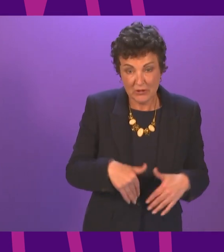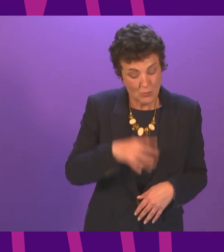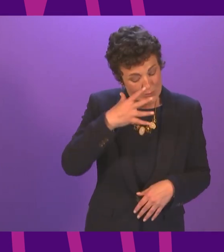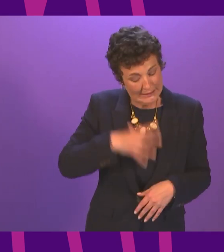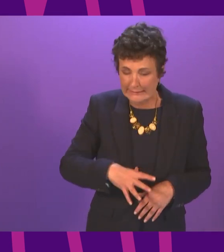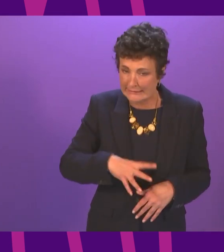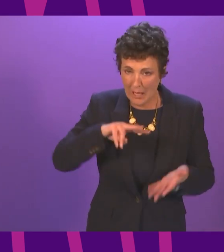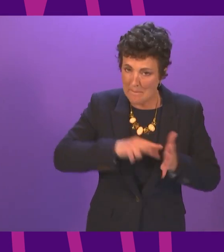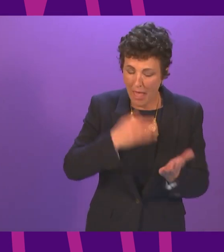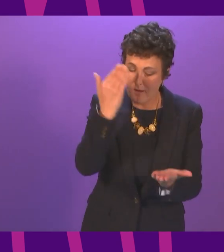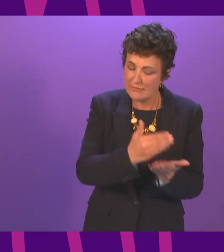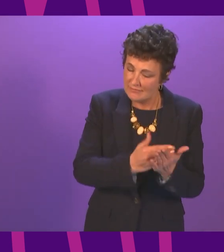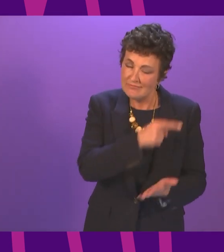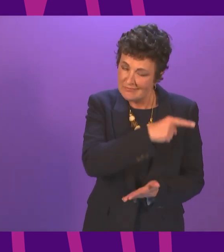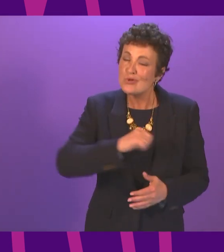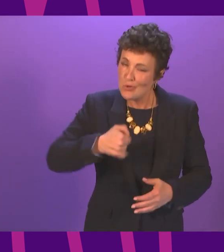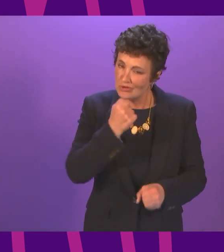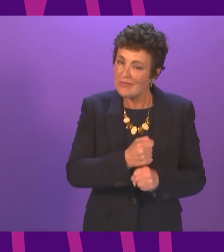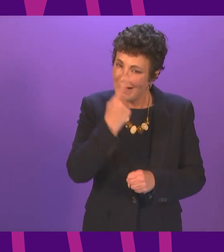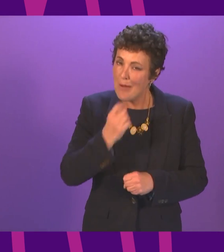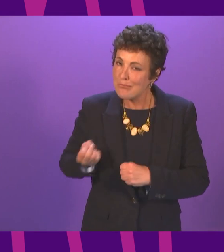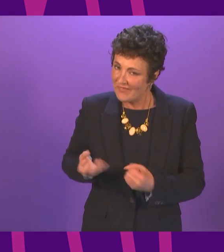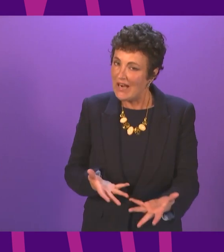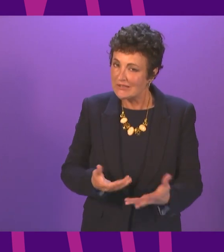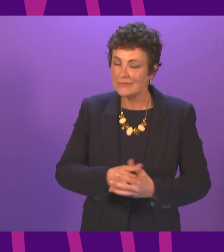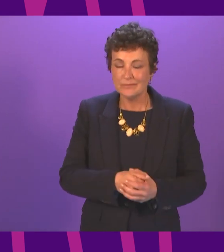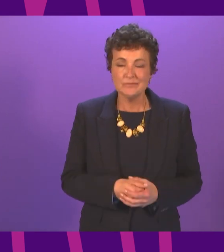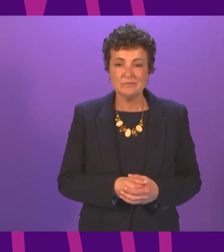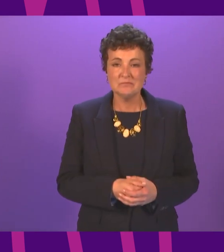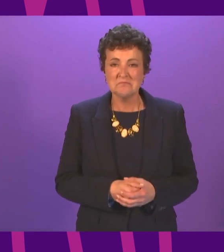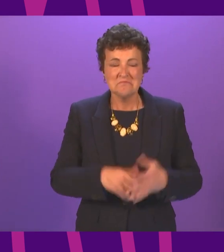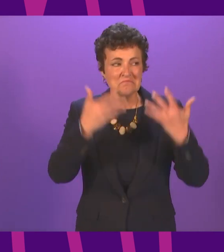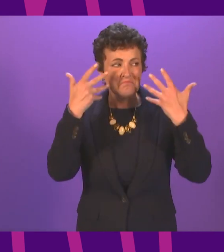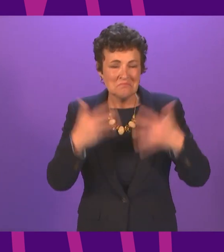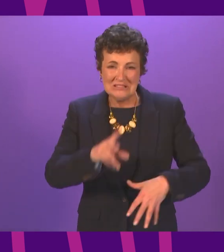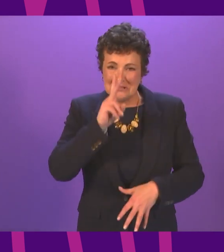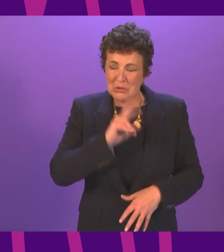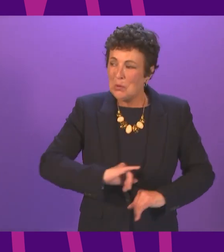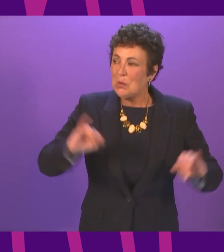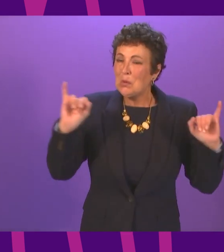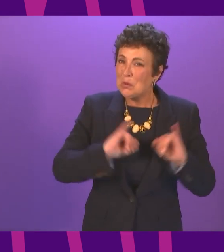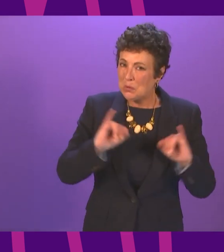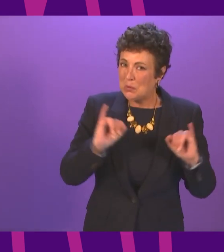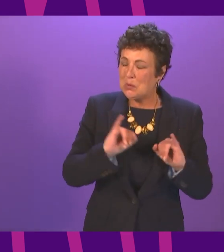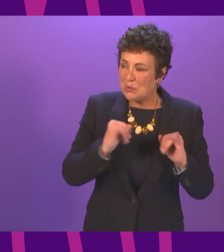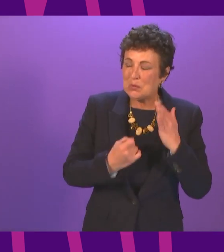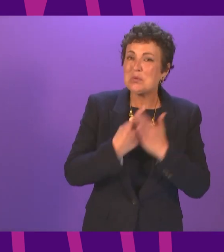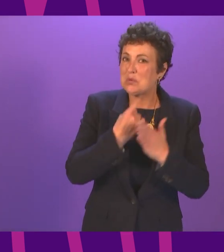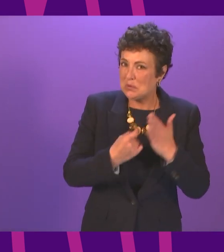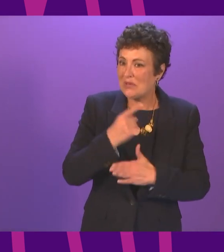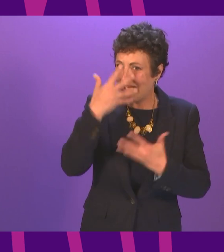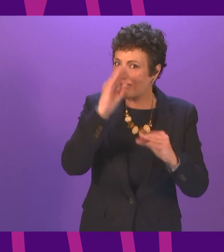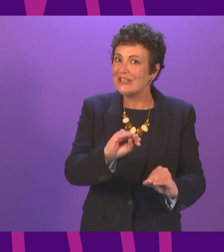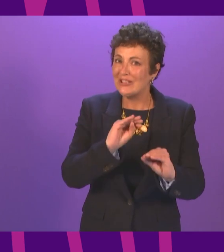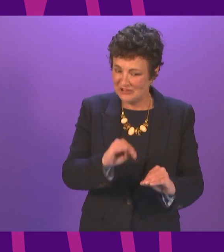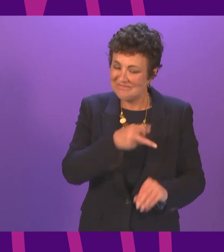can be provided by the Scottish Government. We have also seen huge disruption in the area of education, which the Deputy